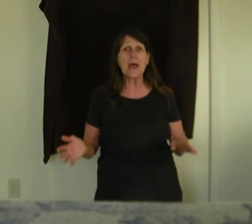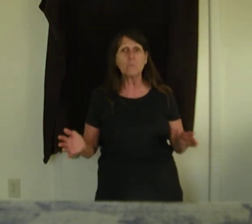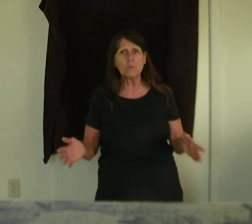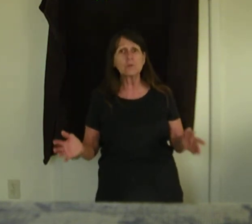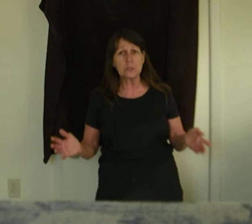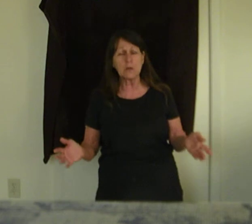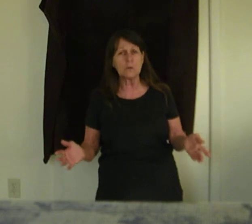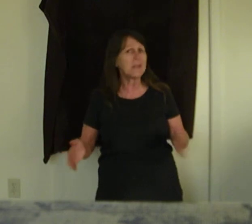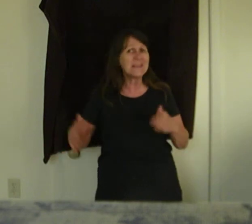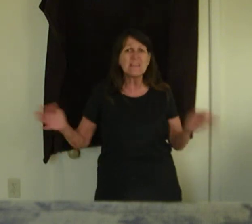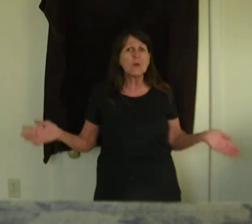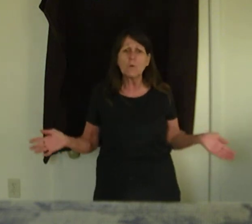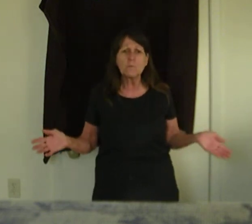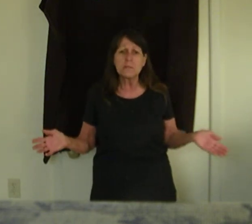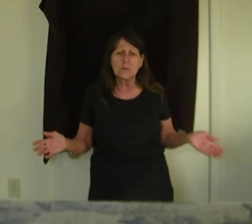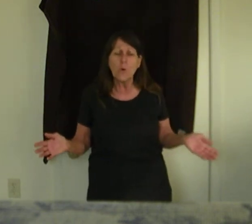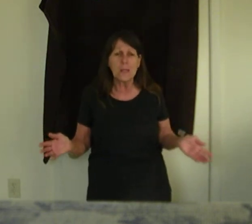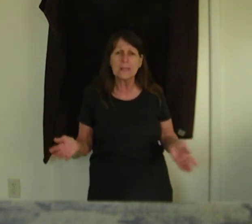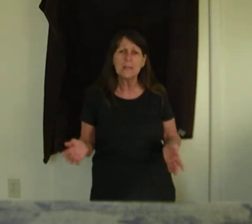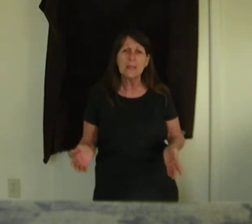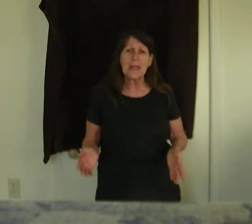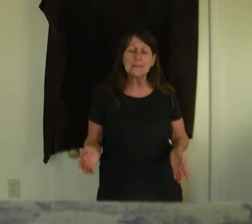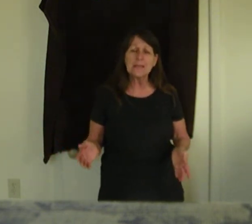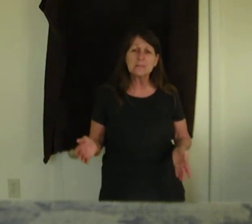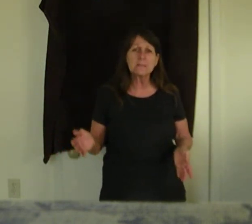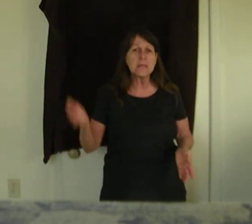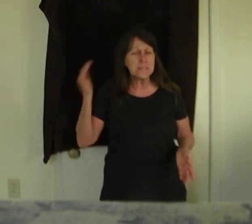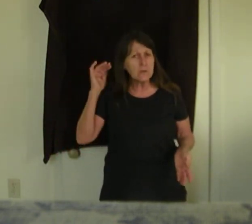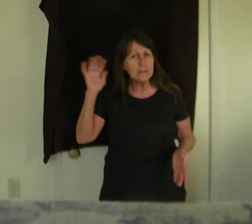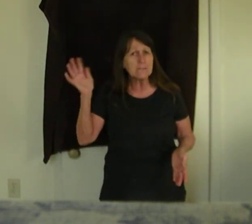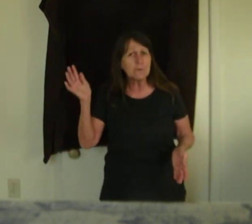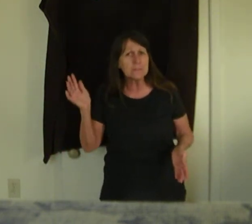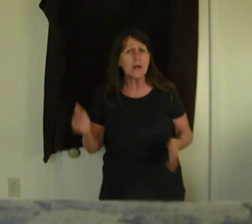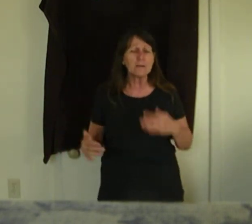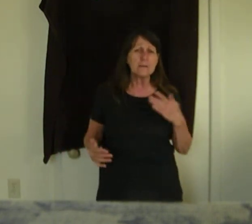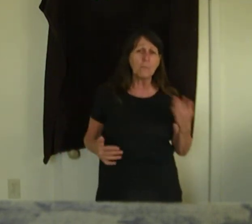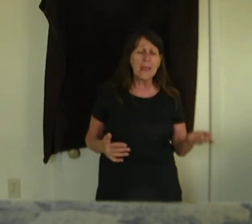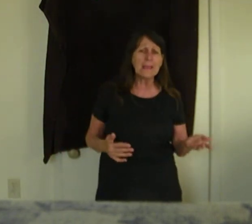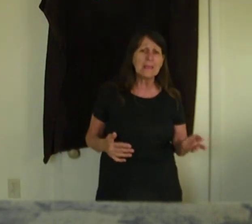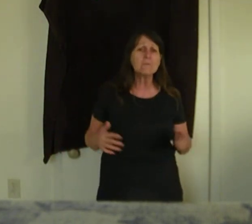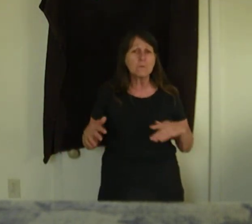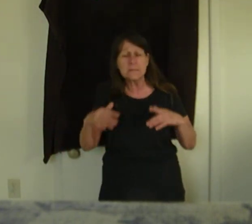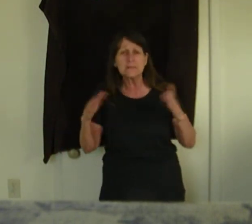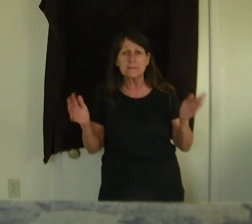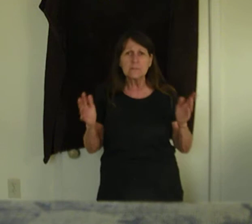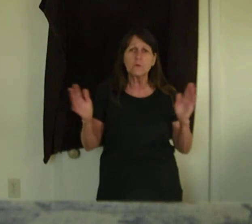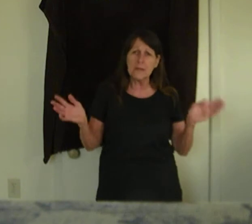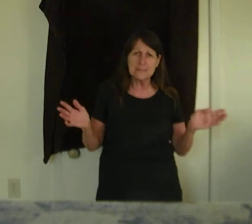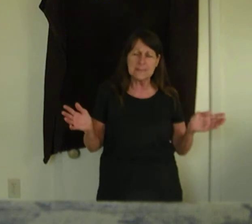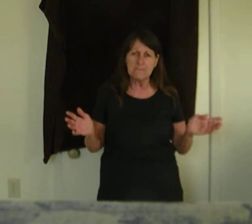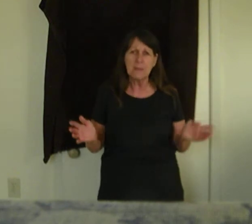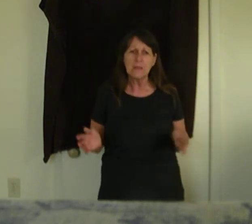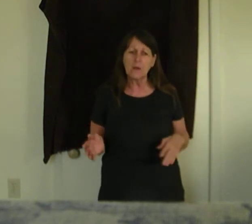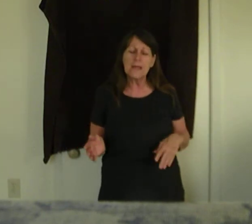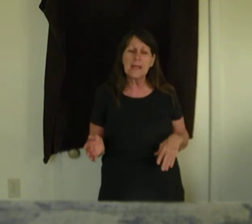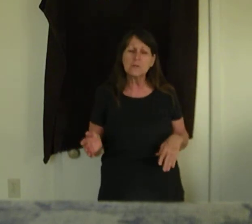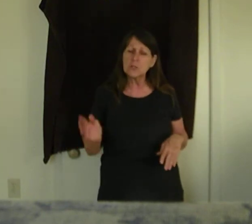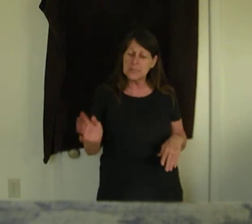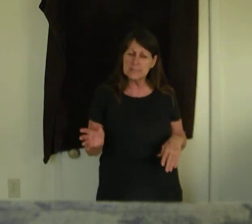will show you. He didn't even know where he was going. And that's hearing the voice of God and obeying, even though it sounds a little crazy. Okay, Jesus